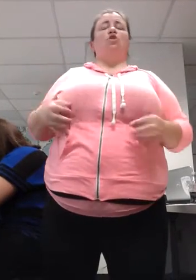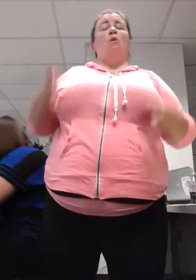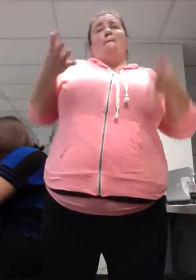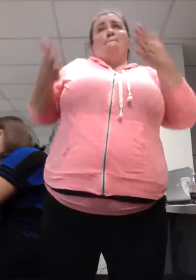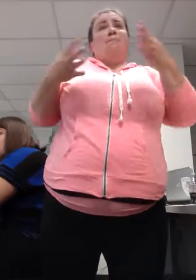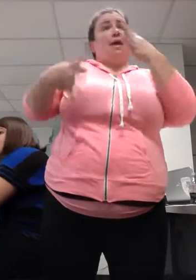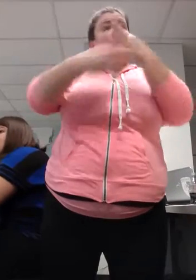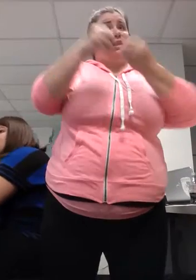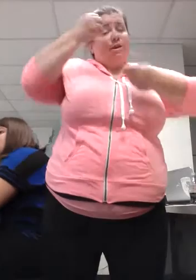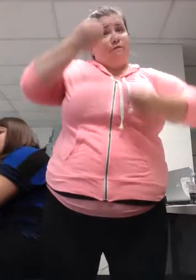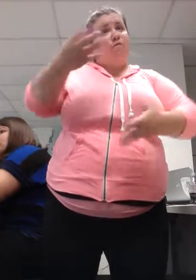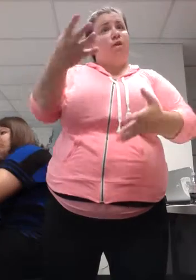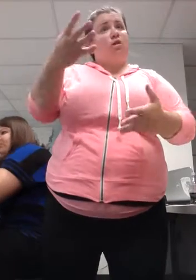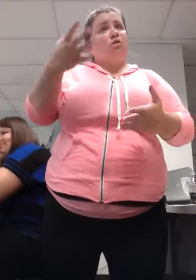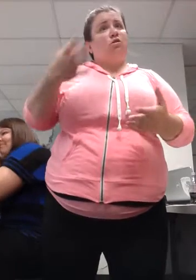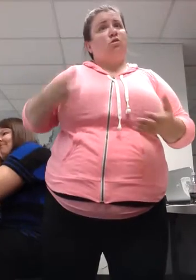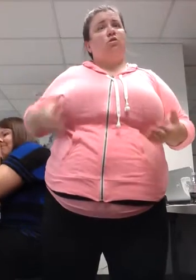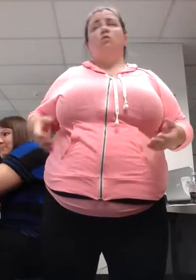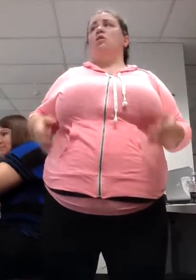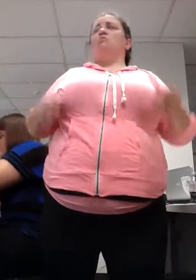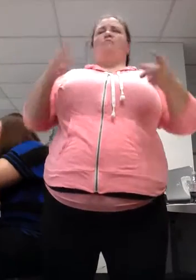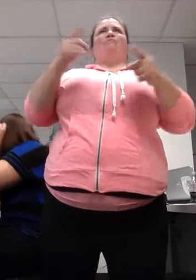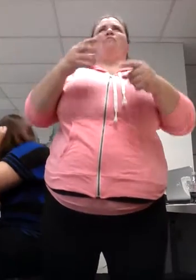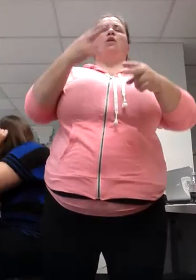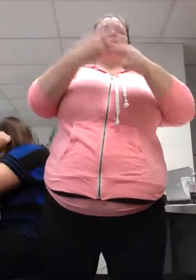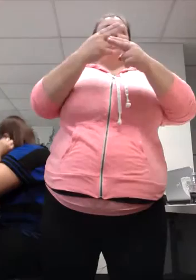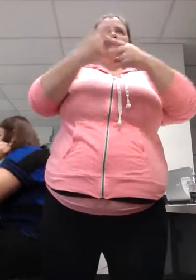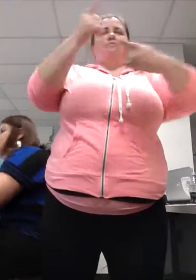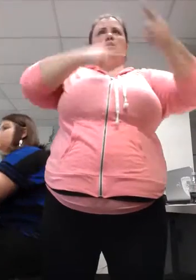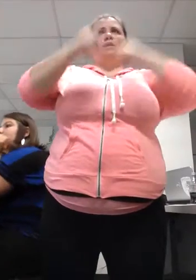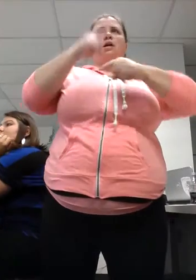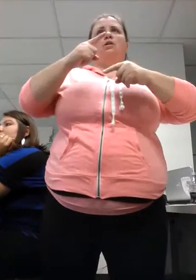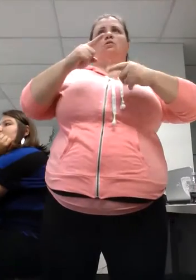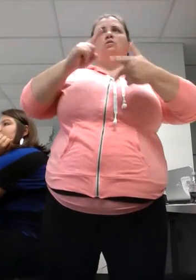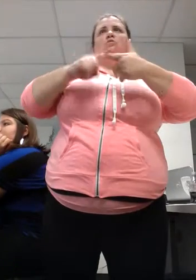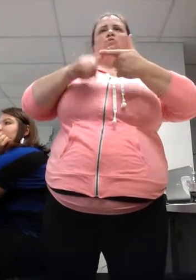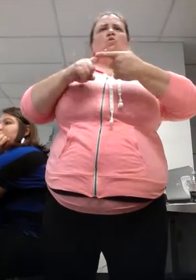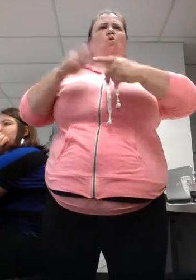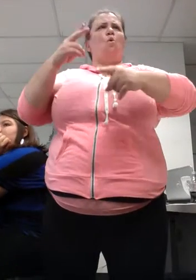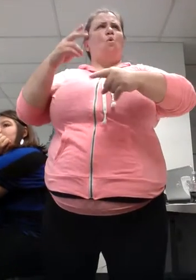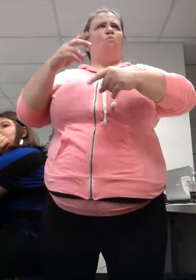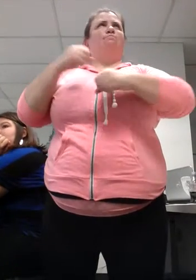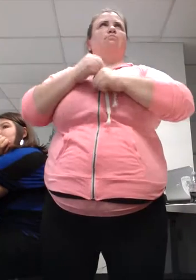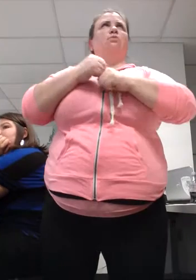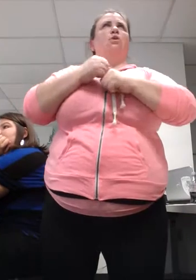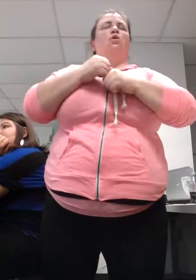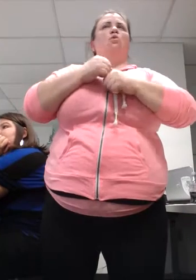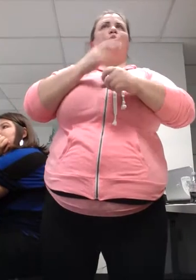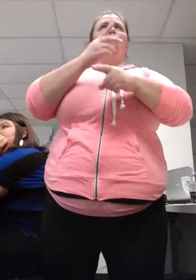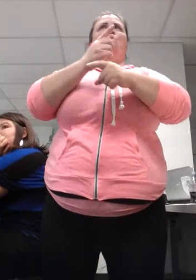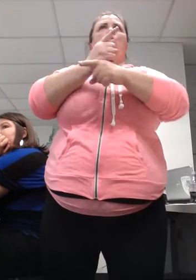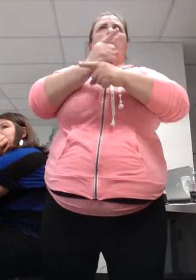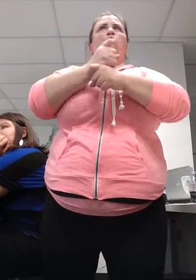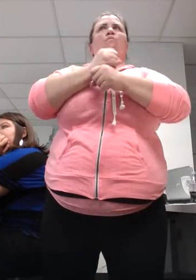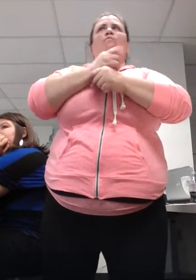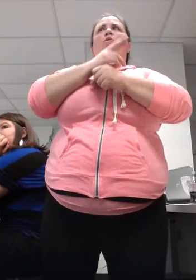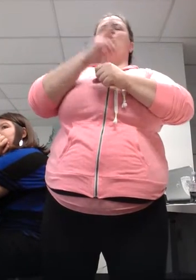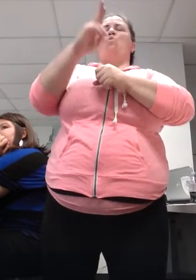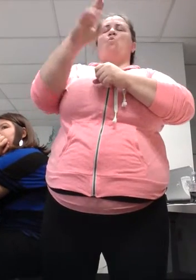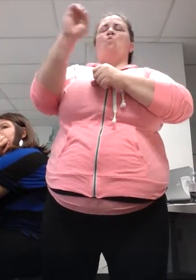easiest things, name signs, residential schools. Okay. Those are easy. Those are things you learn right away. If someone says this,